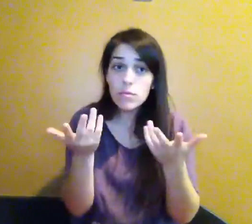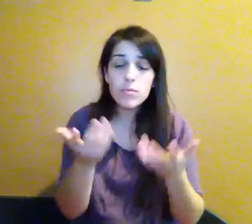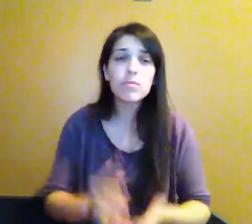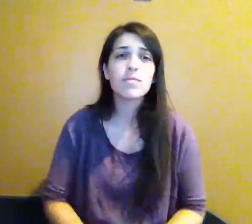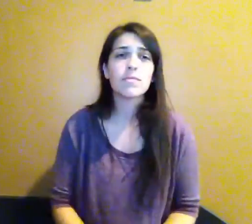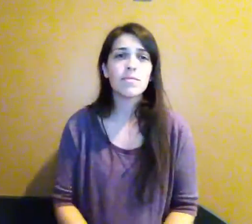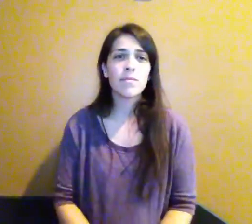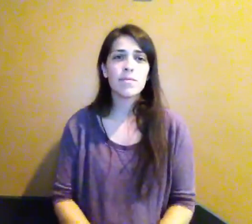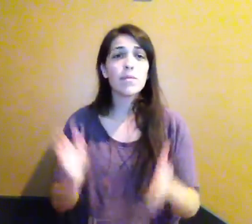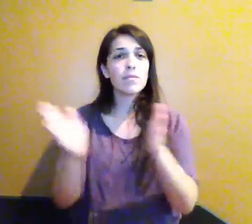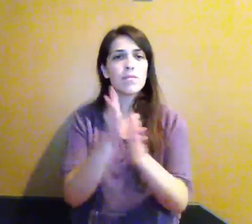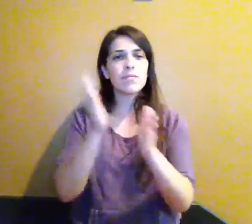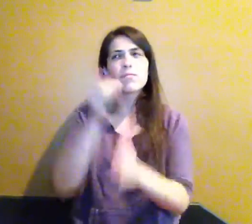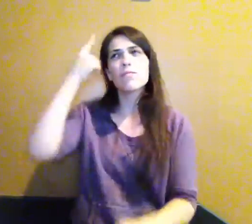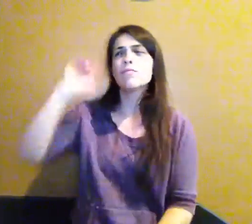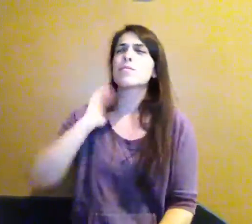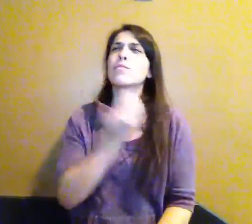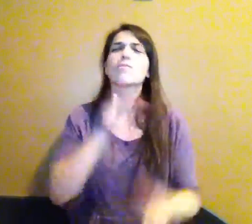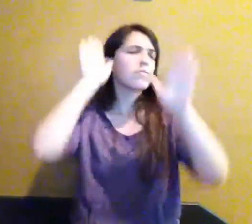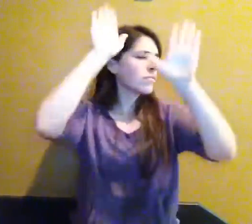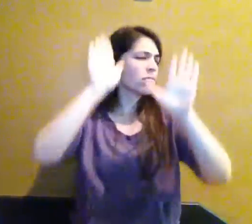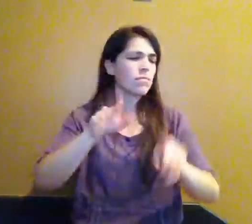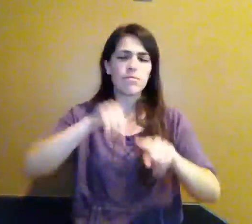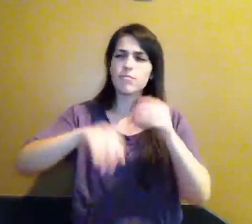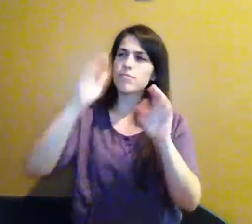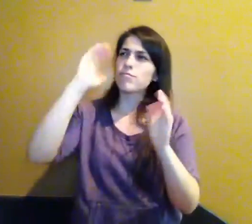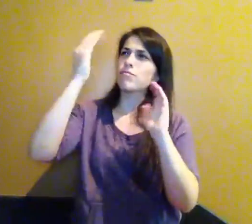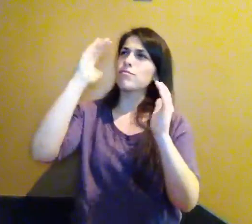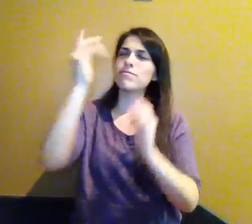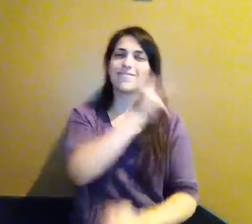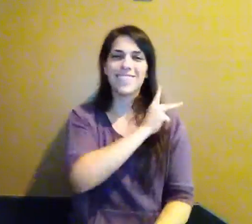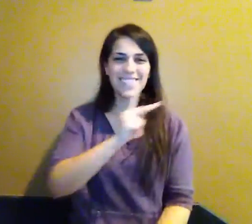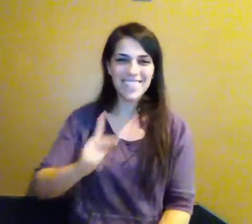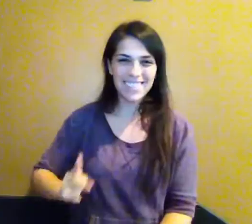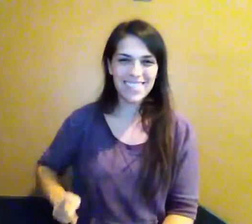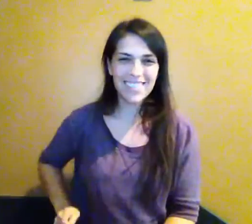Of our great and matchless King